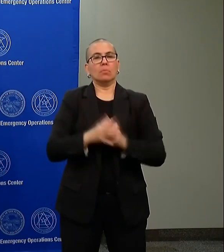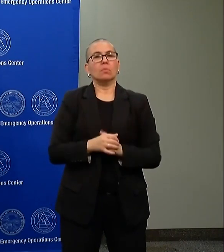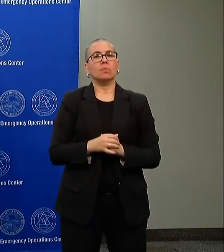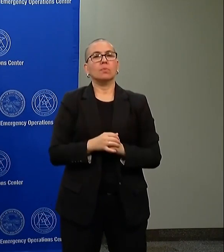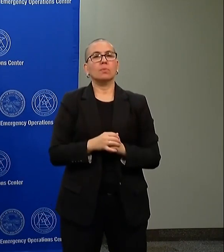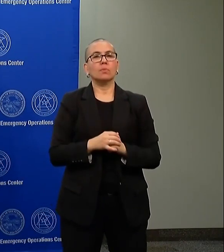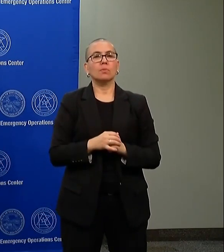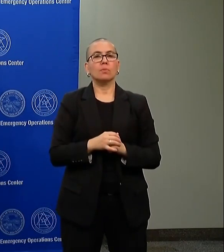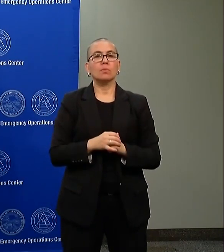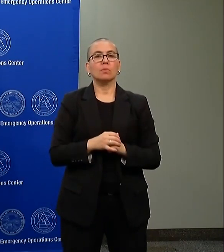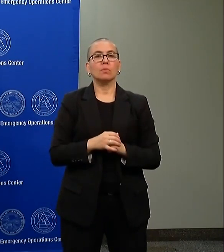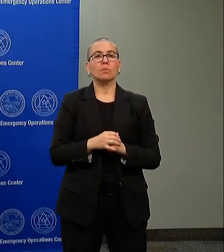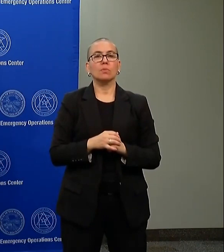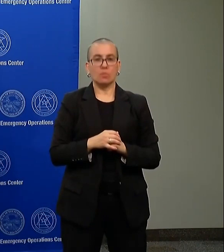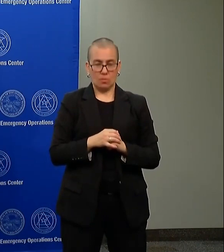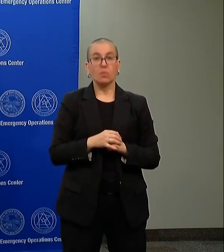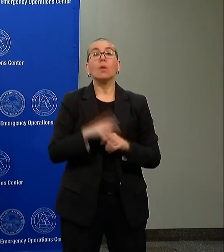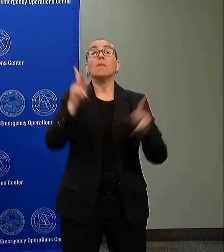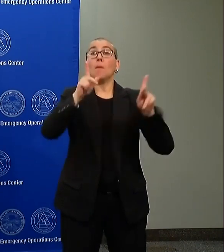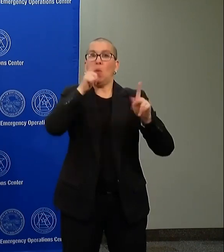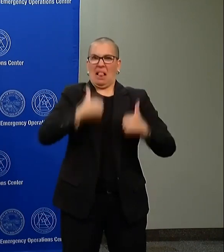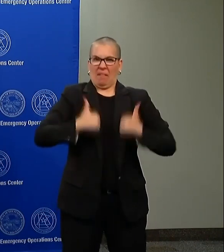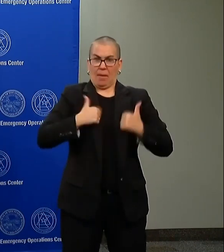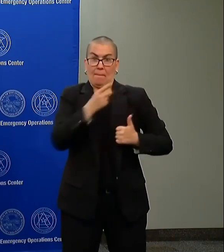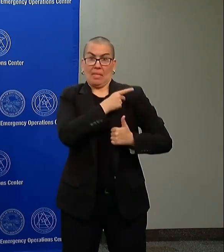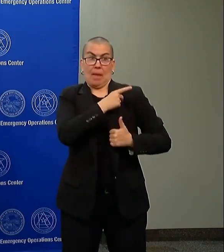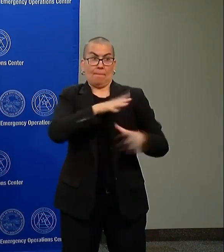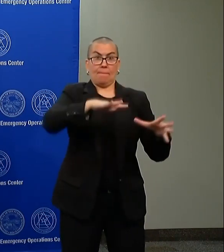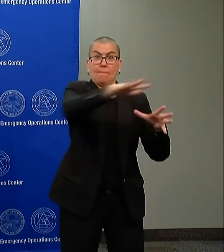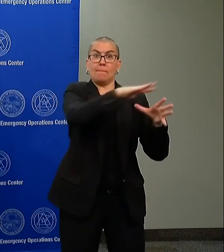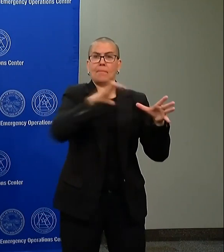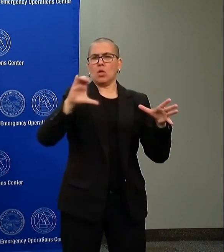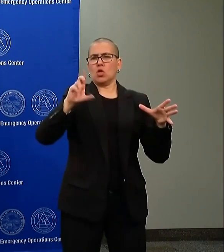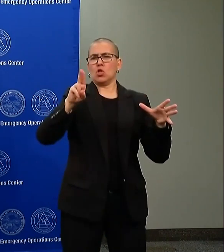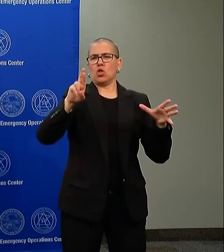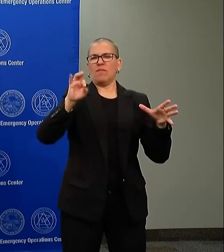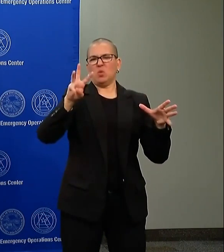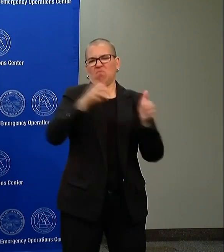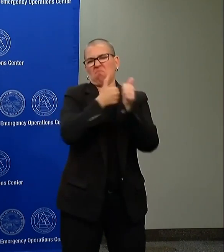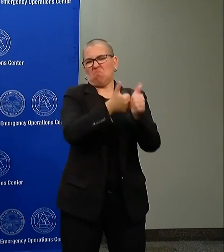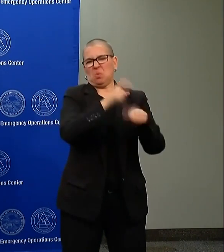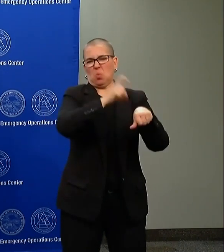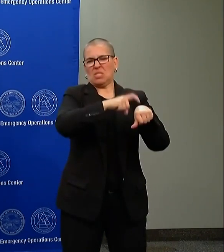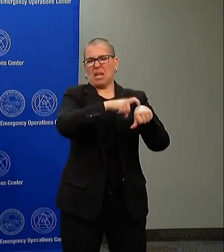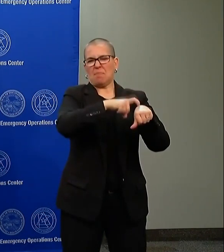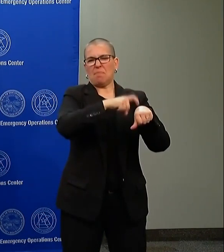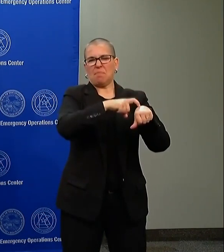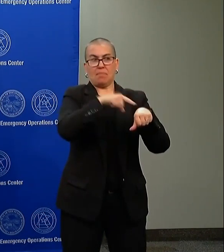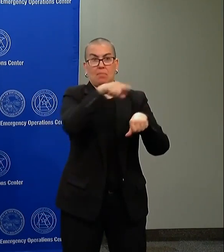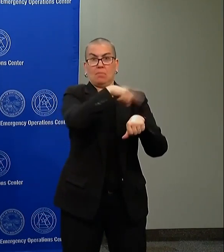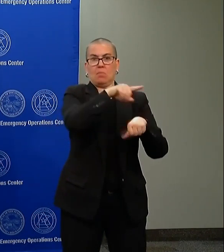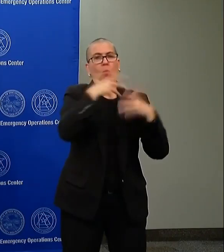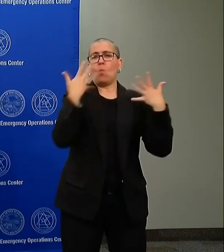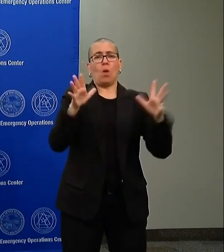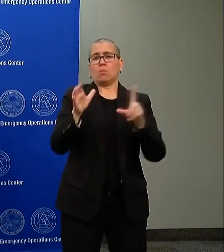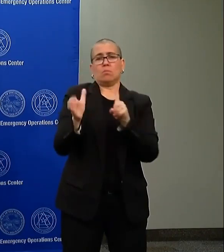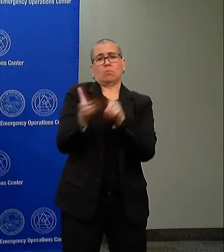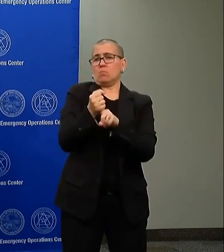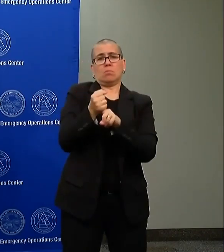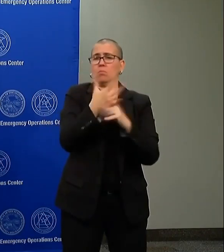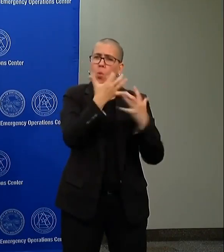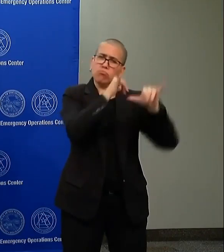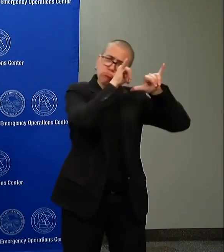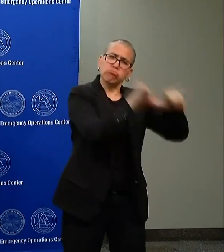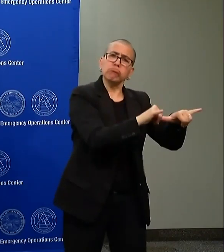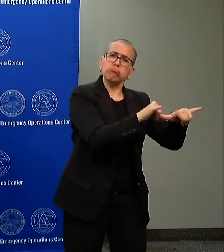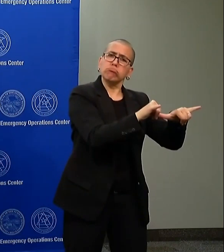are not abiding by the curfew because they don't want to get arrested. They're abiding by the curfew because they